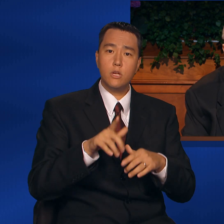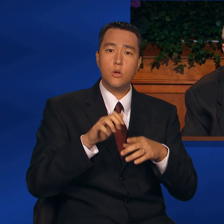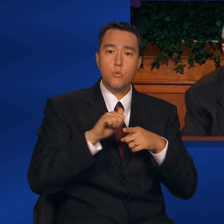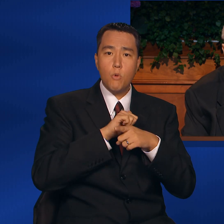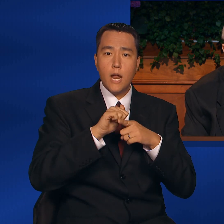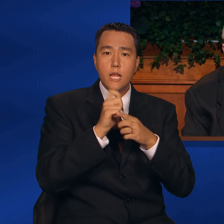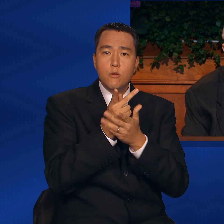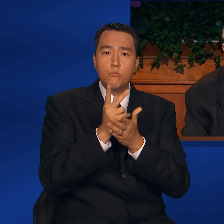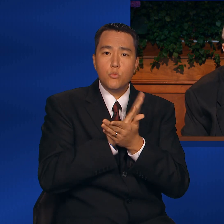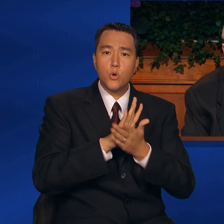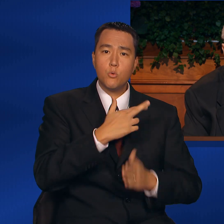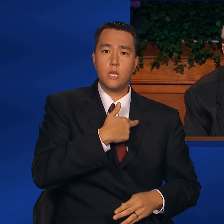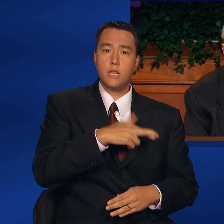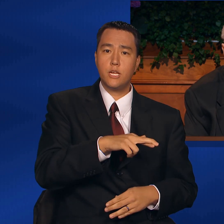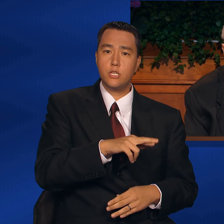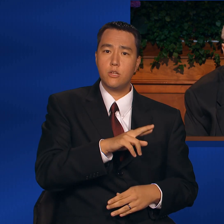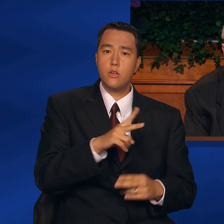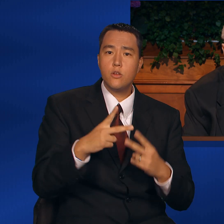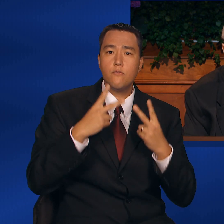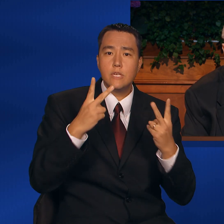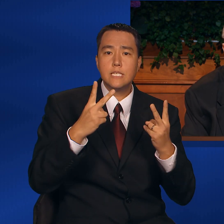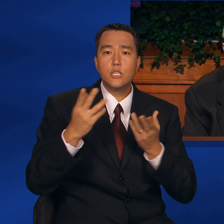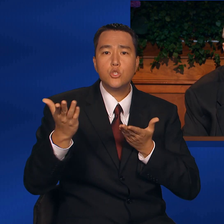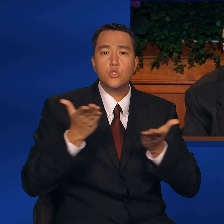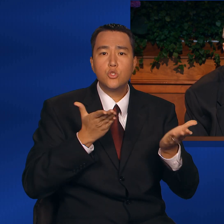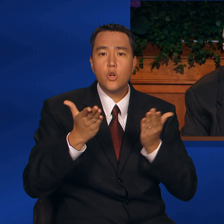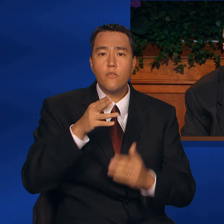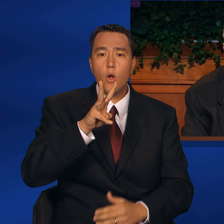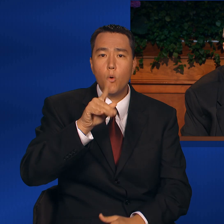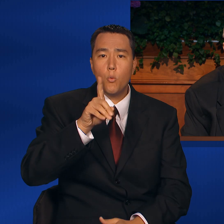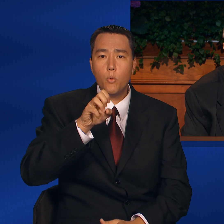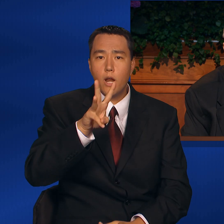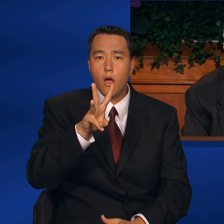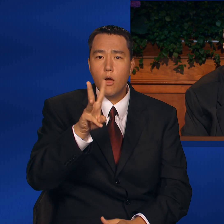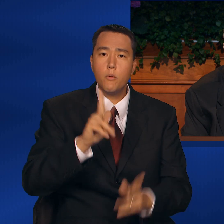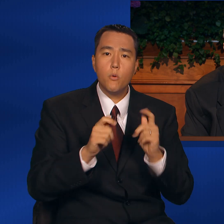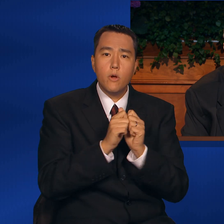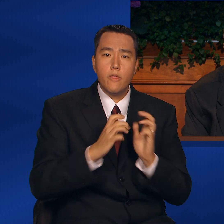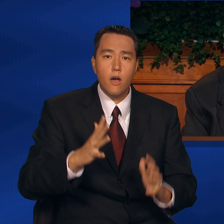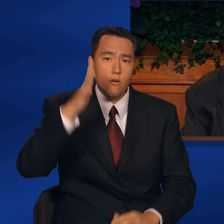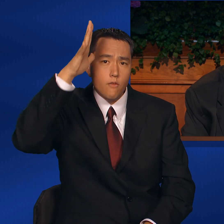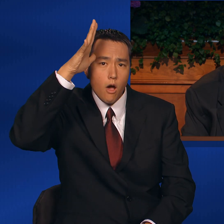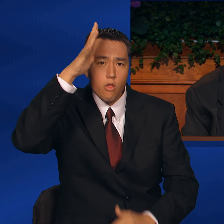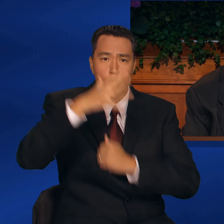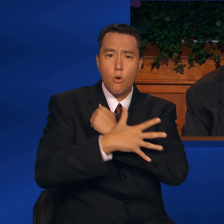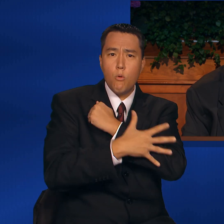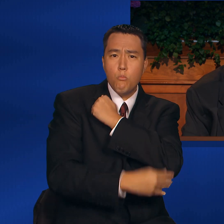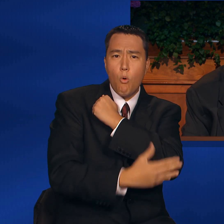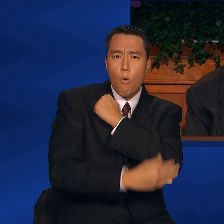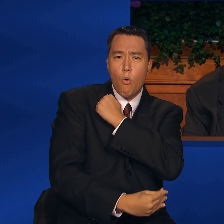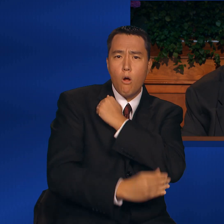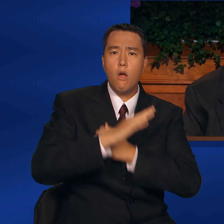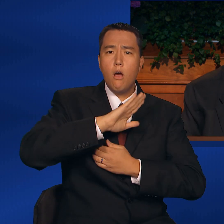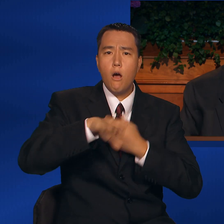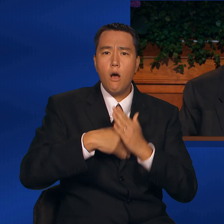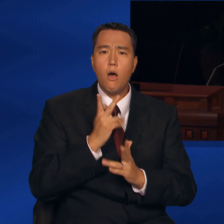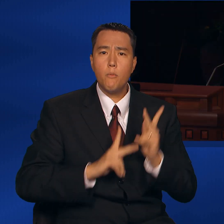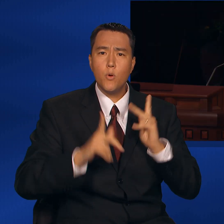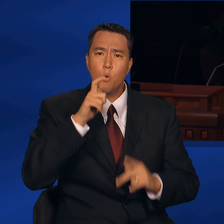of visiting and serving the widows, the fatherless, the poor, and all who are in need.